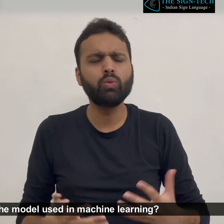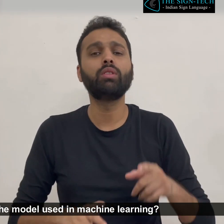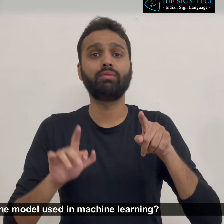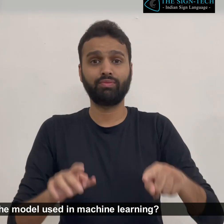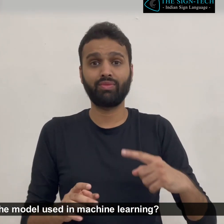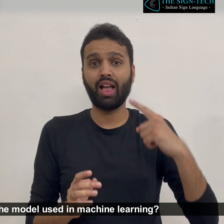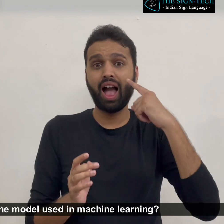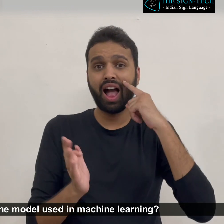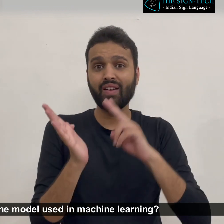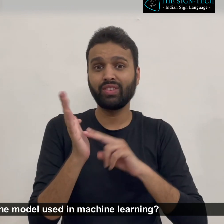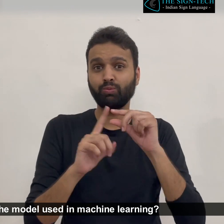machine learning?